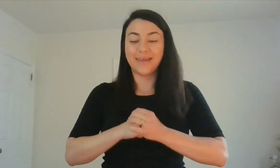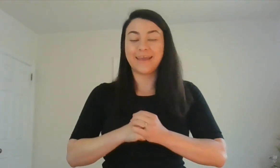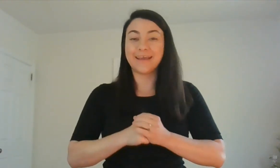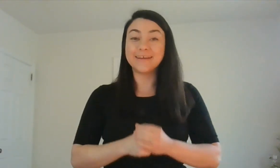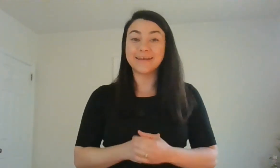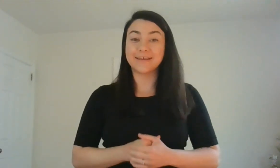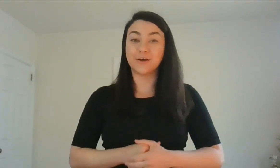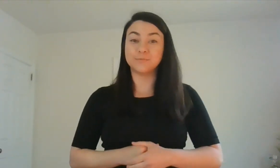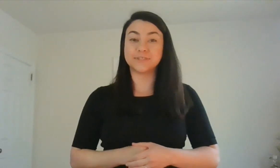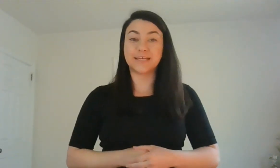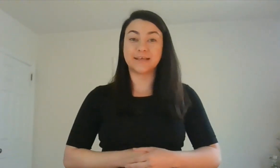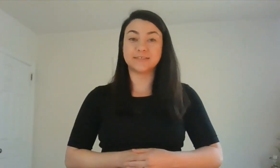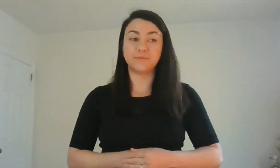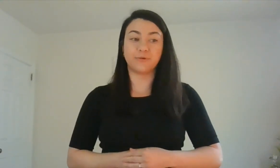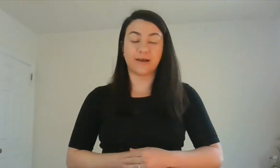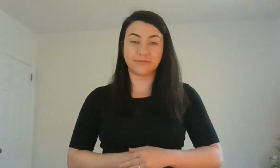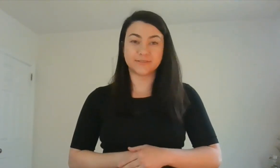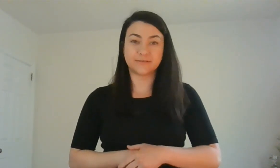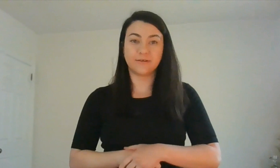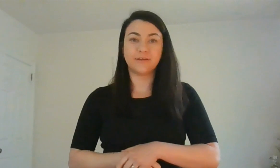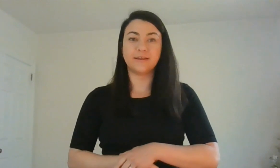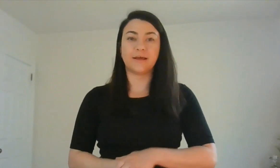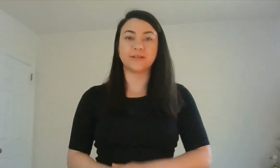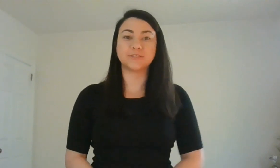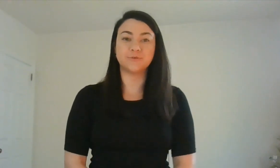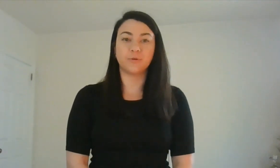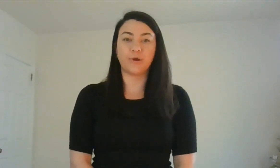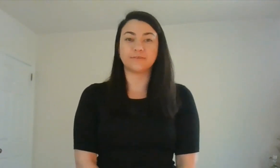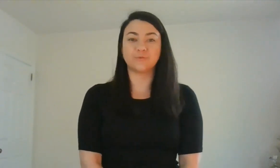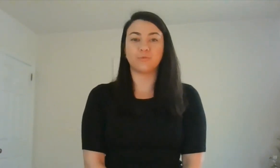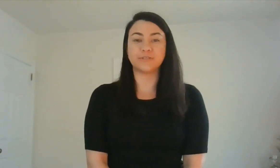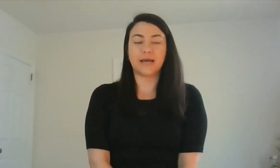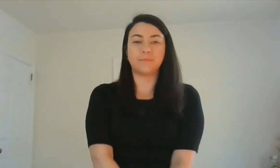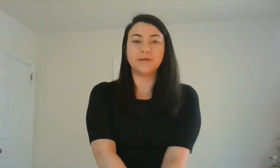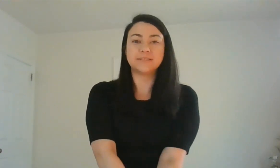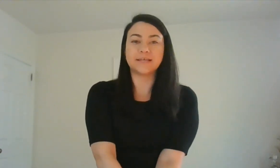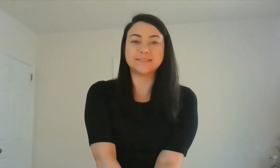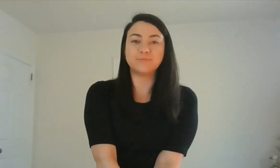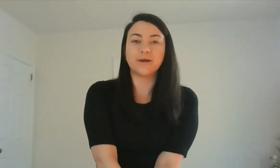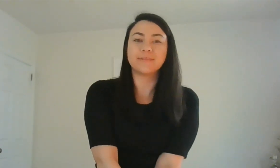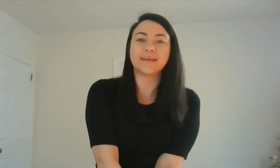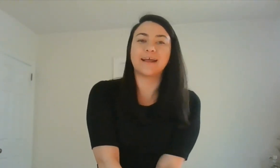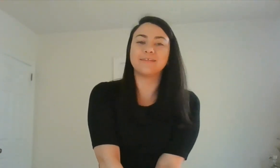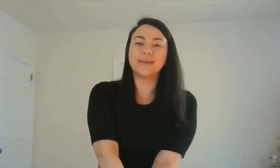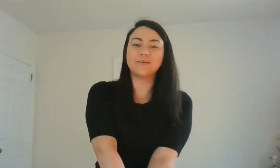And it can help to take deep breaths. Now let's do our breaths one more time. Take a deep breath like an alligator.